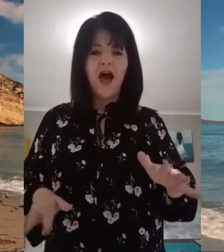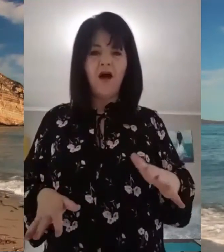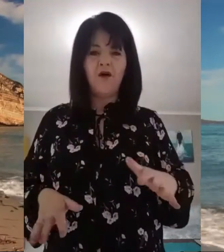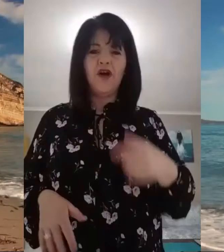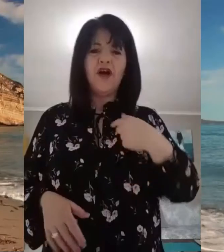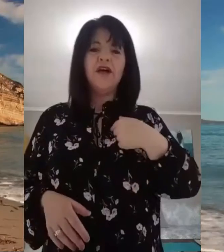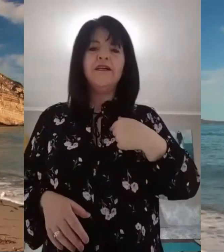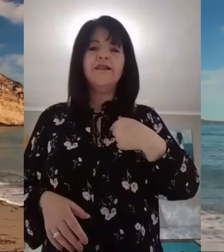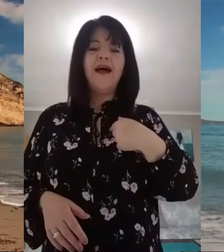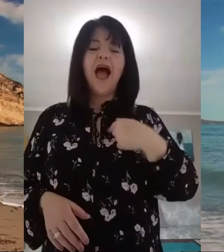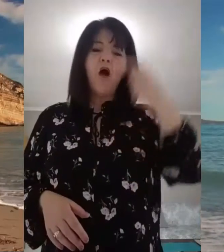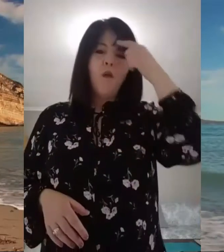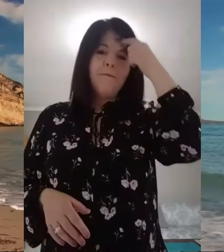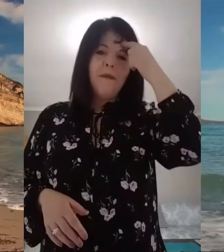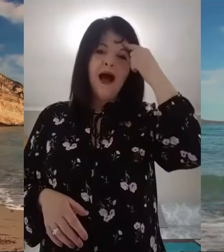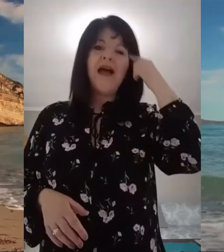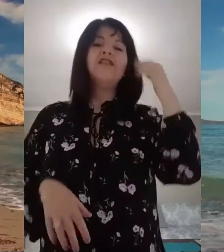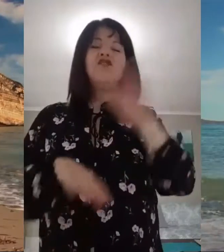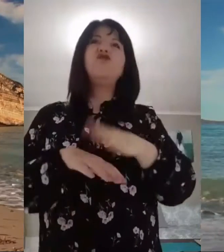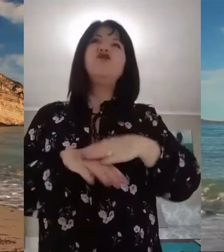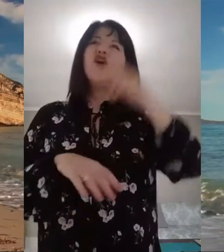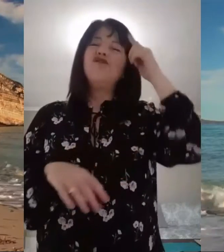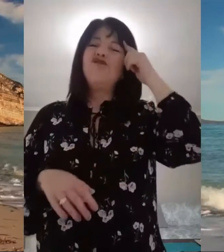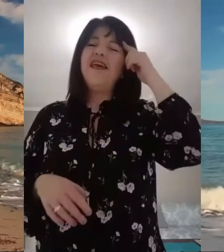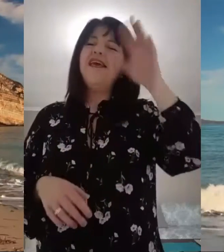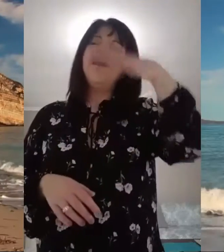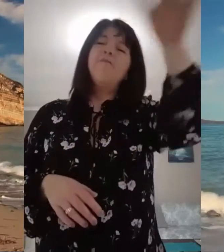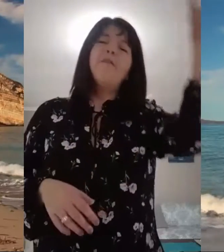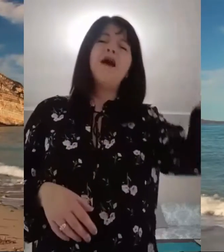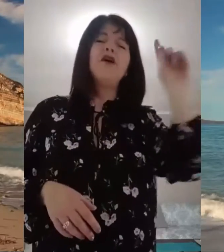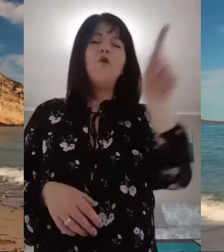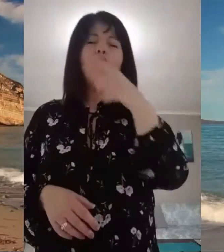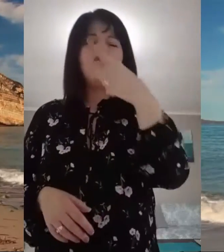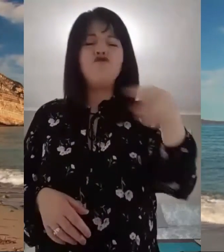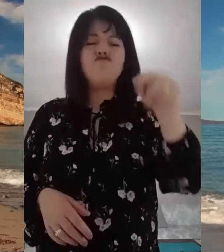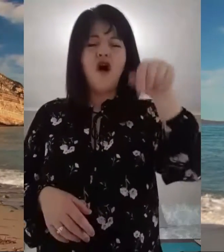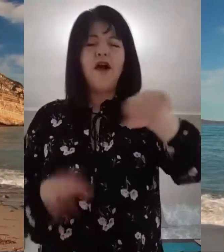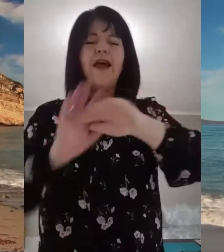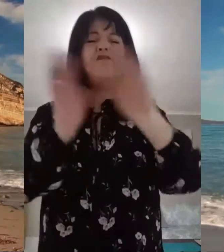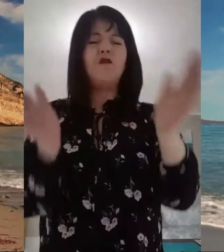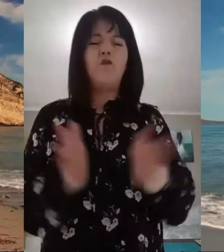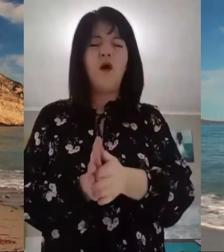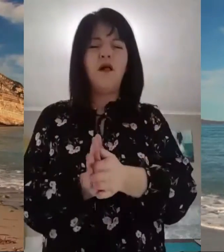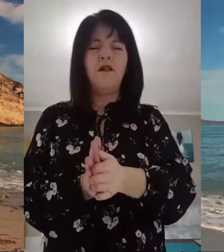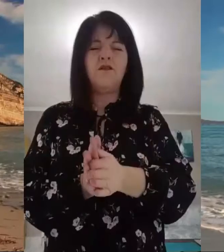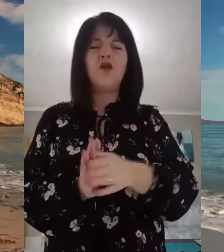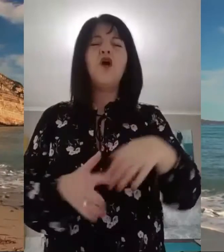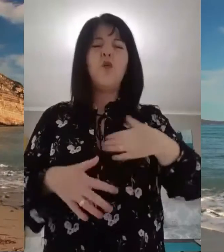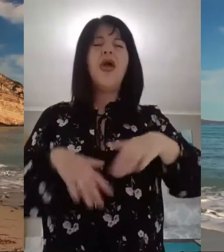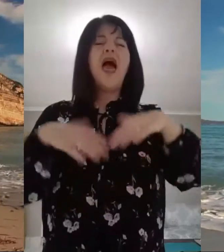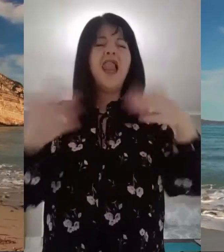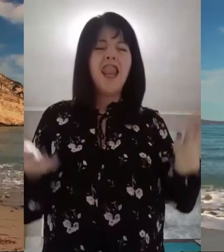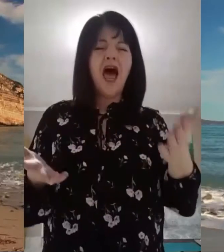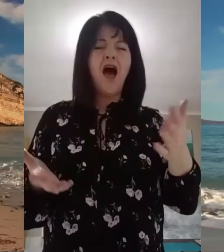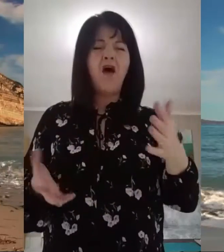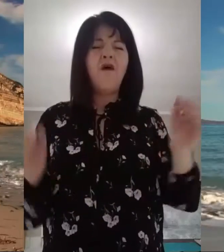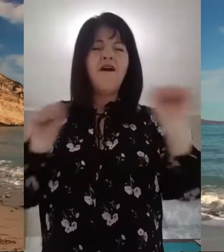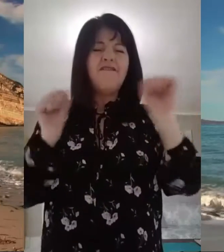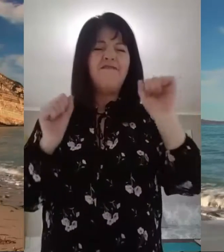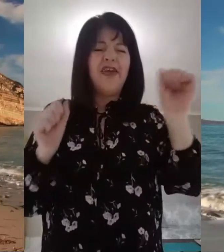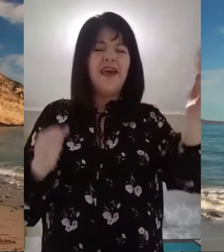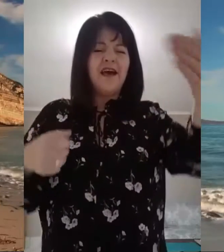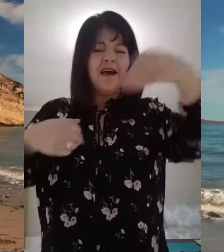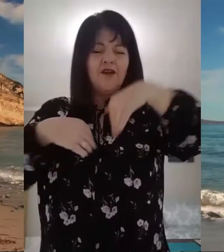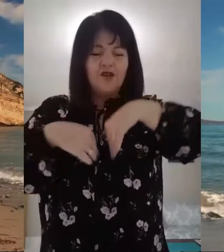allow our minds to start thinking about all the wrong in the world, we allow